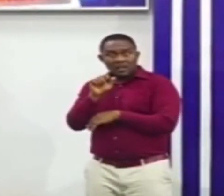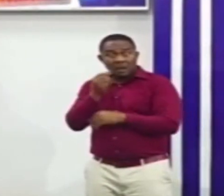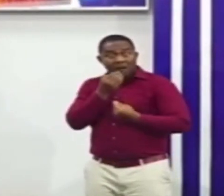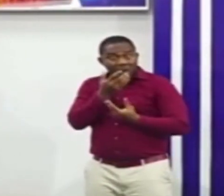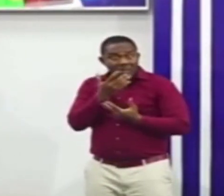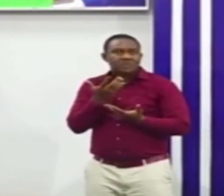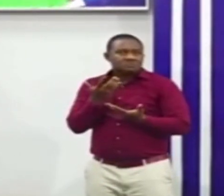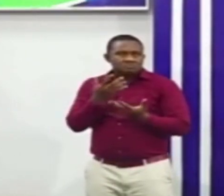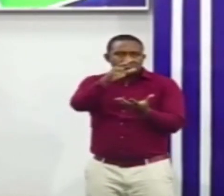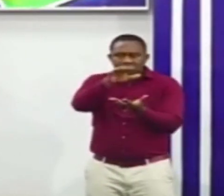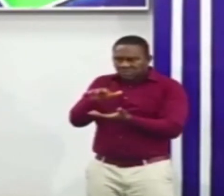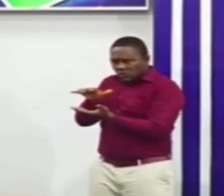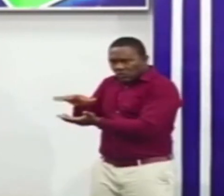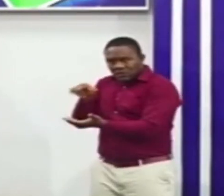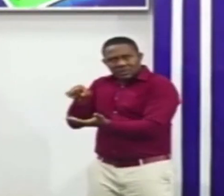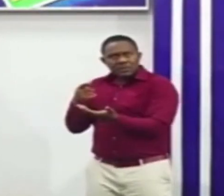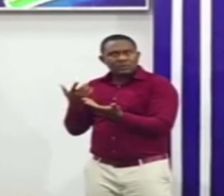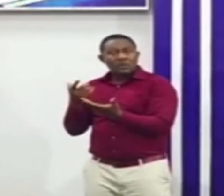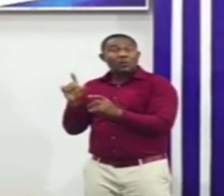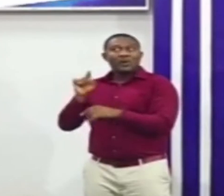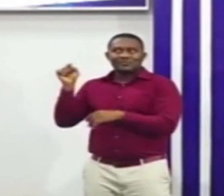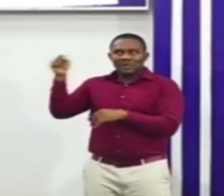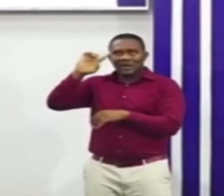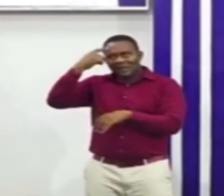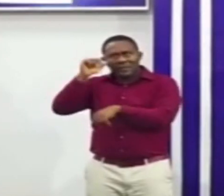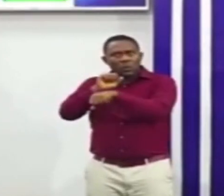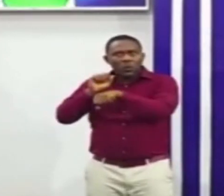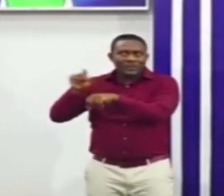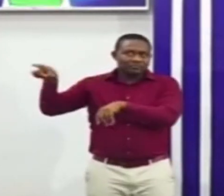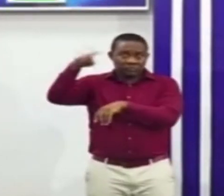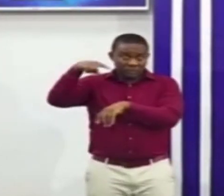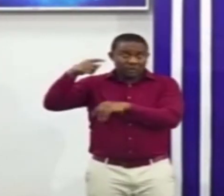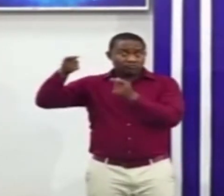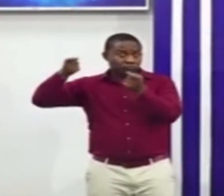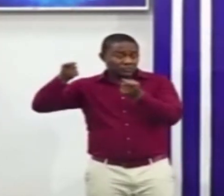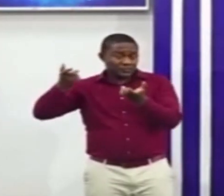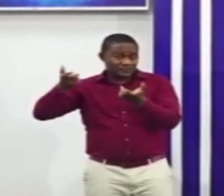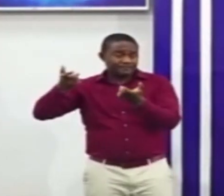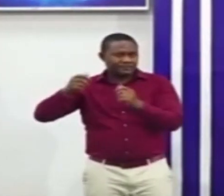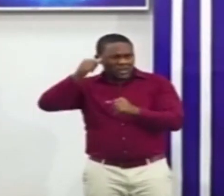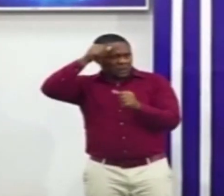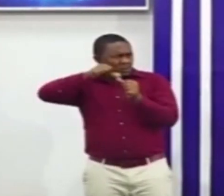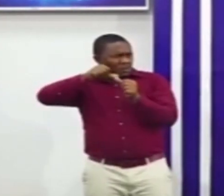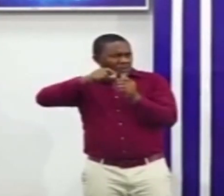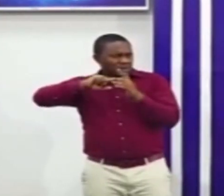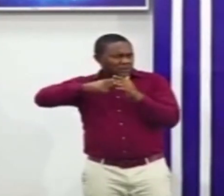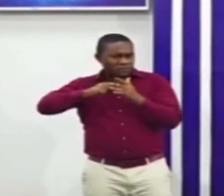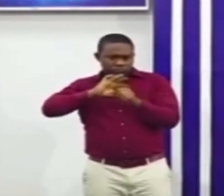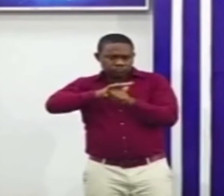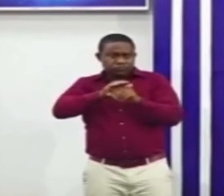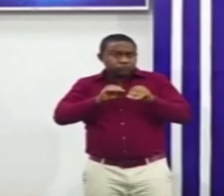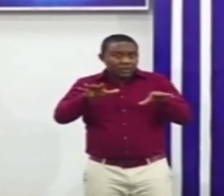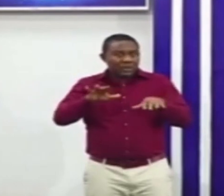of COVID-19 across the governance sectors in Ghana. It will be recalled that from the onset of the pandemic, Minister responsible for